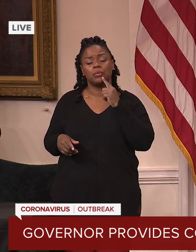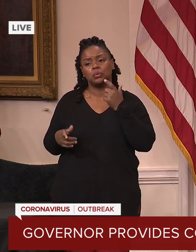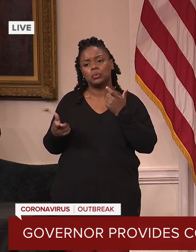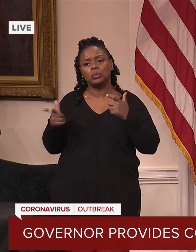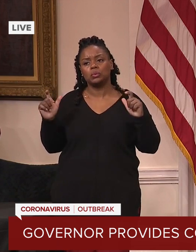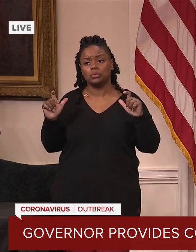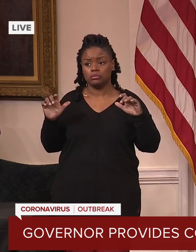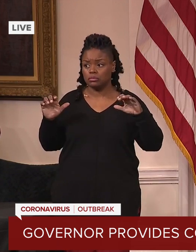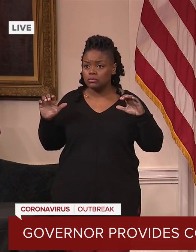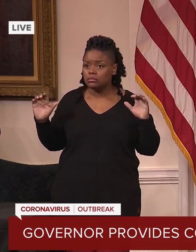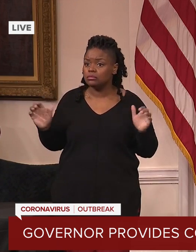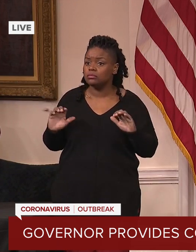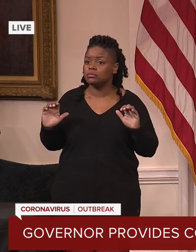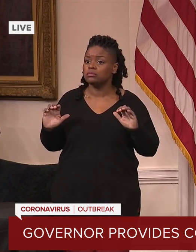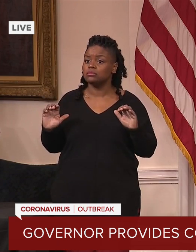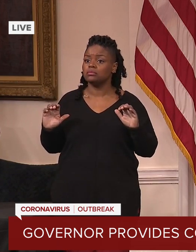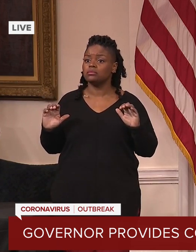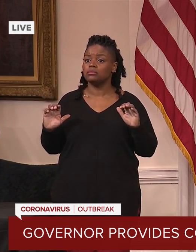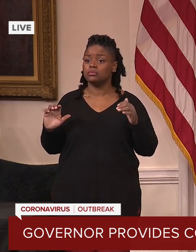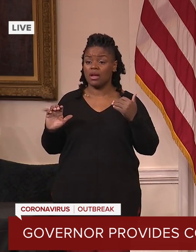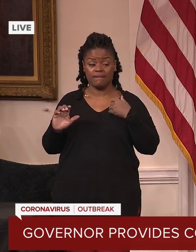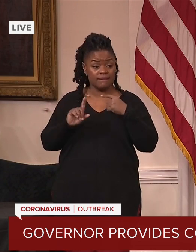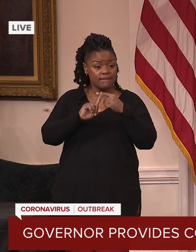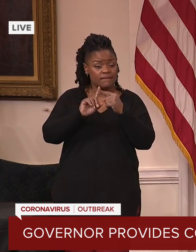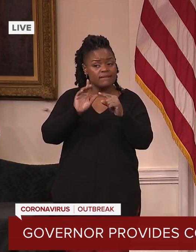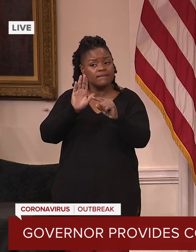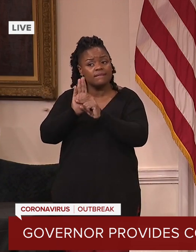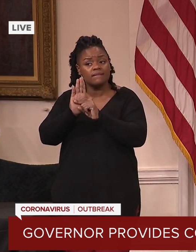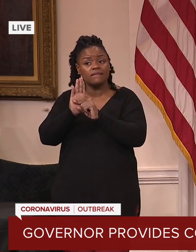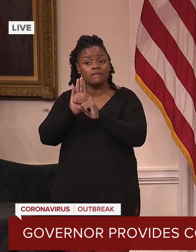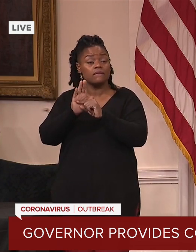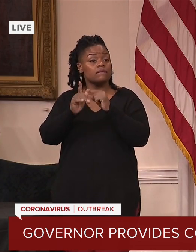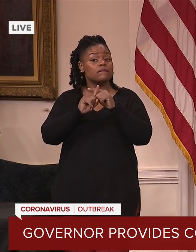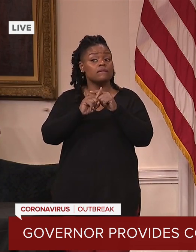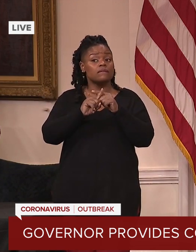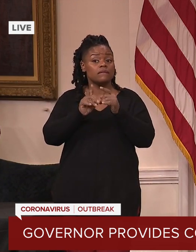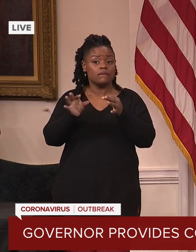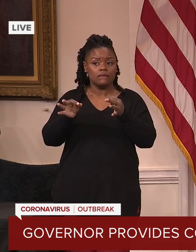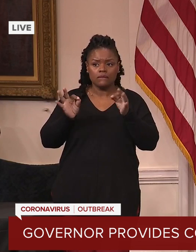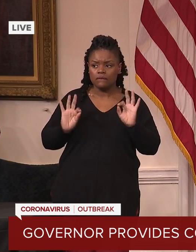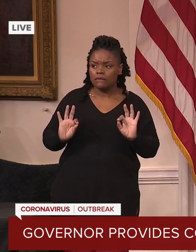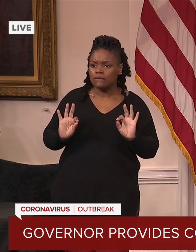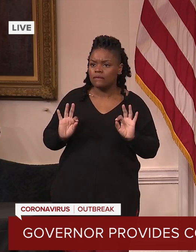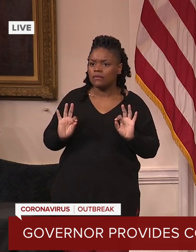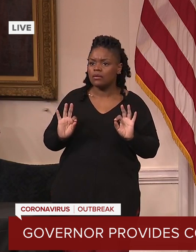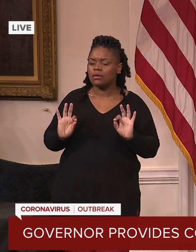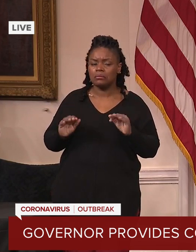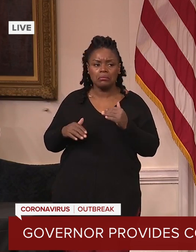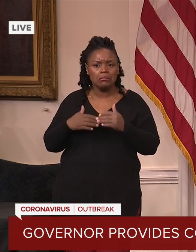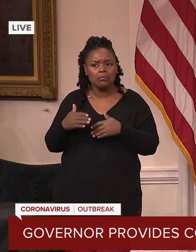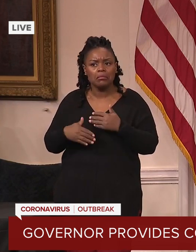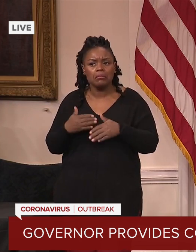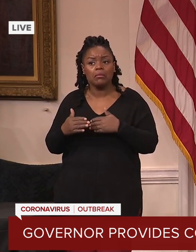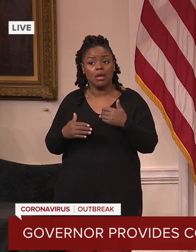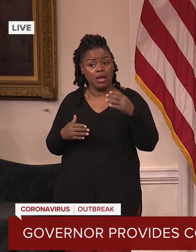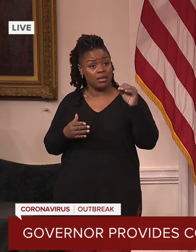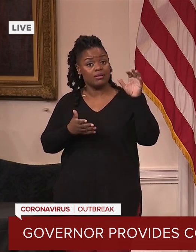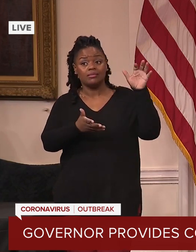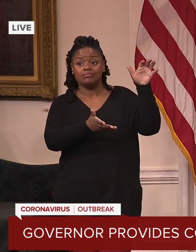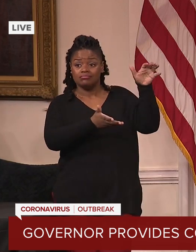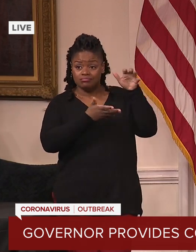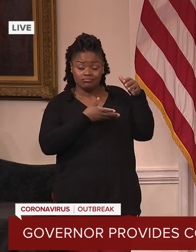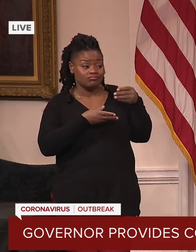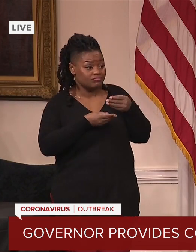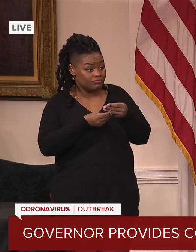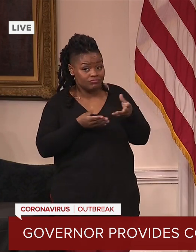the good news, there is good news and bad news. The good news is it is way ahead of schedule. And the good news is, as I said, we're getting vaccines into arms.